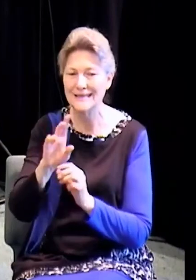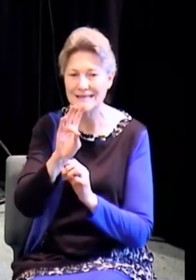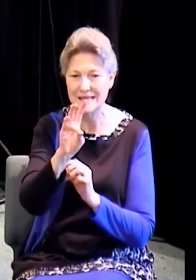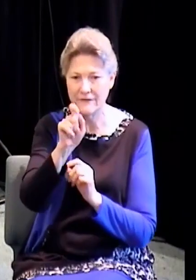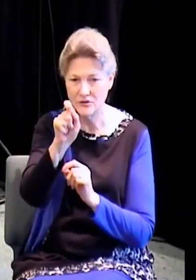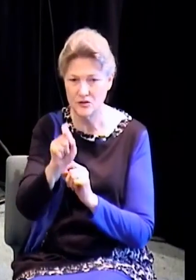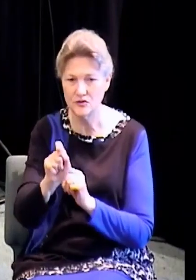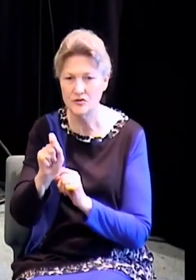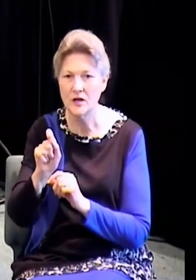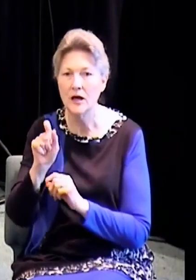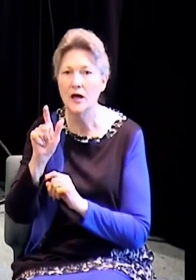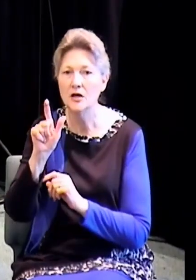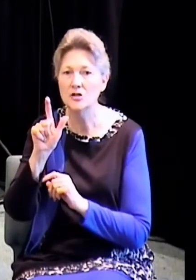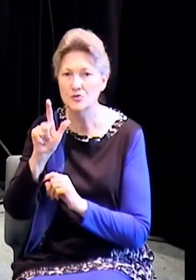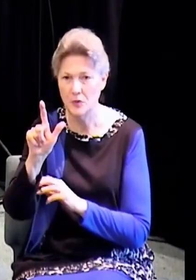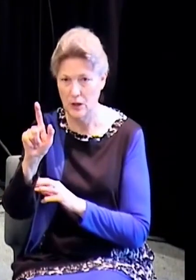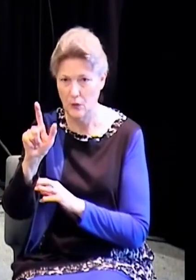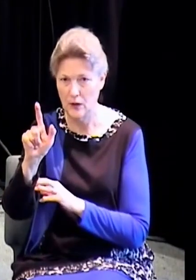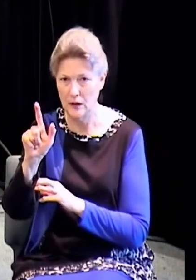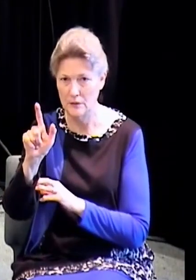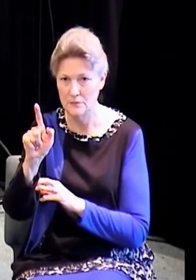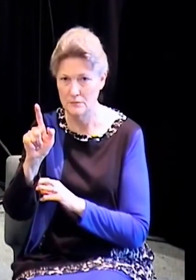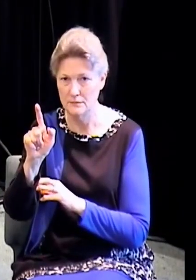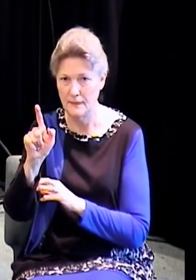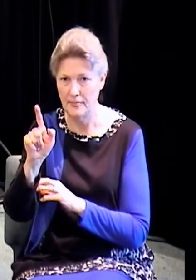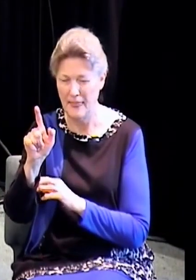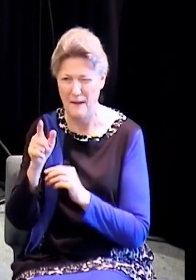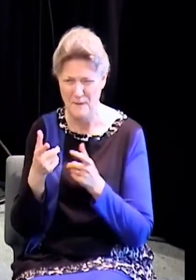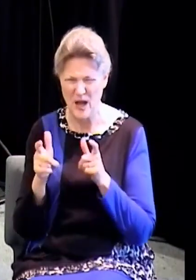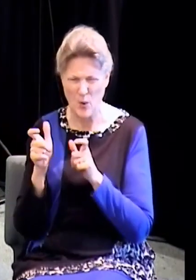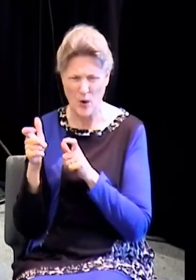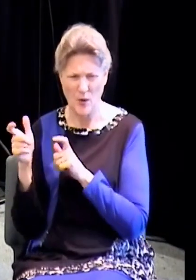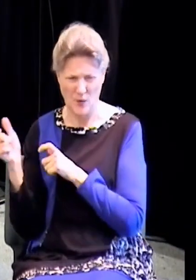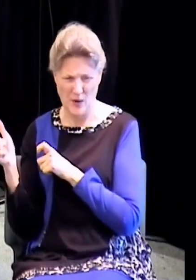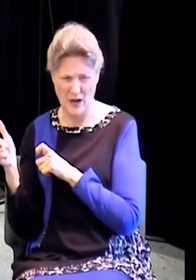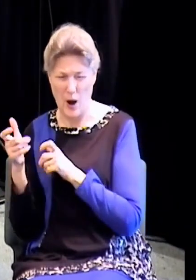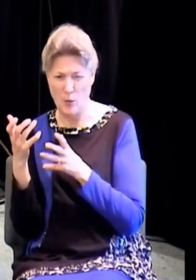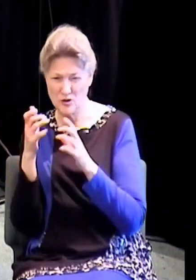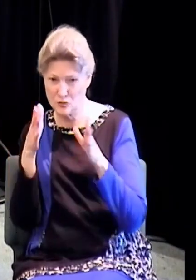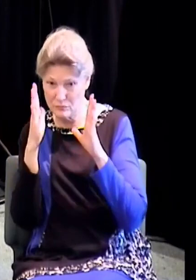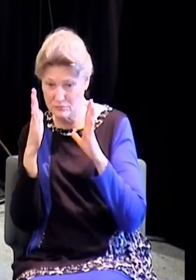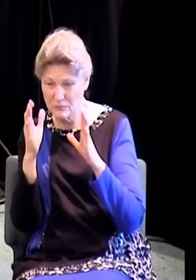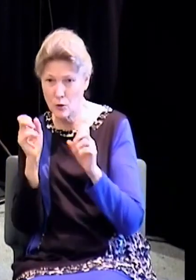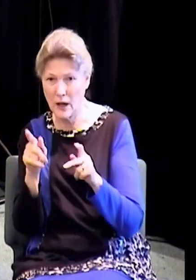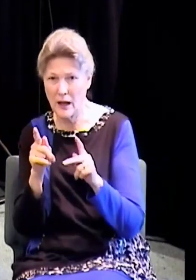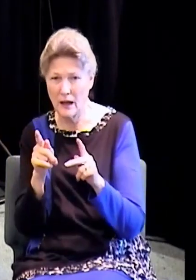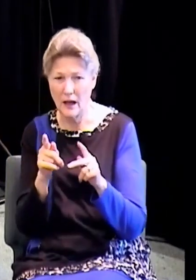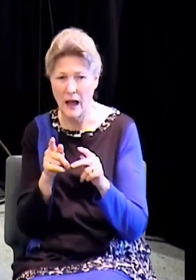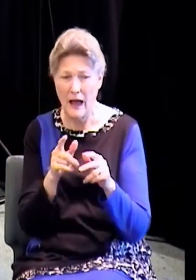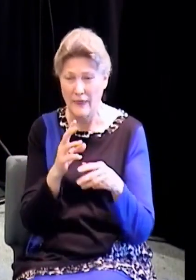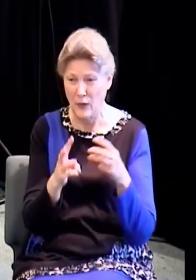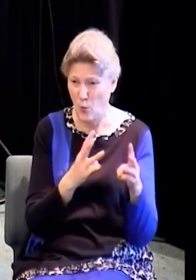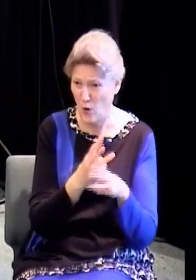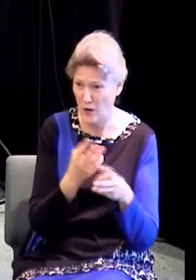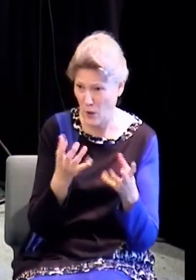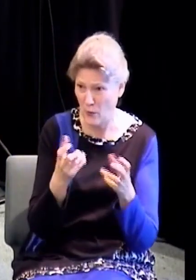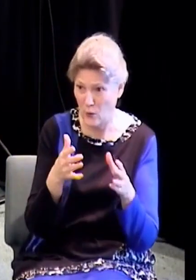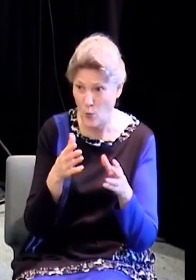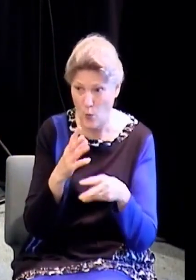this quickly because I just want to get the attention of the world today and let them know that people can't continue to live like they're living and